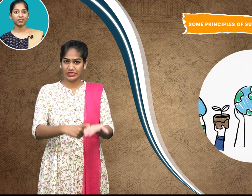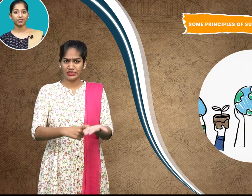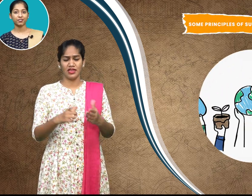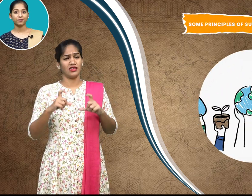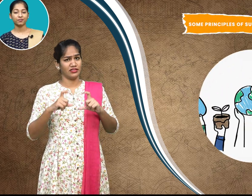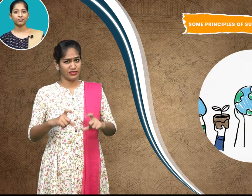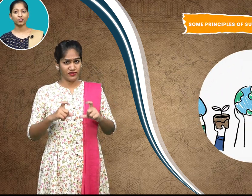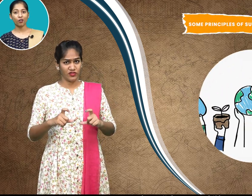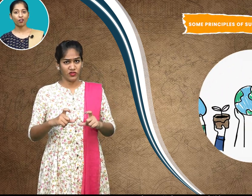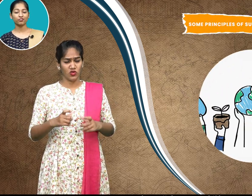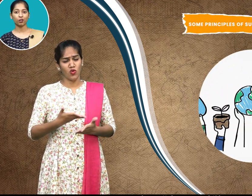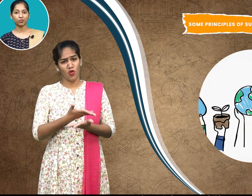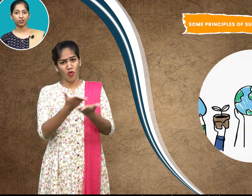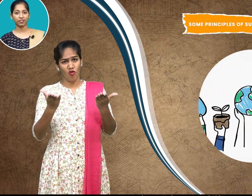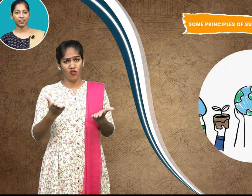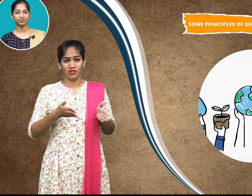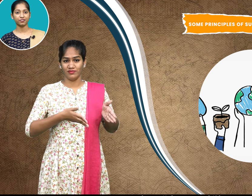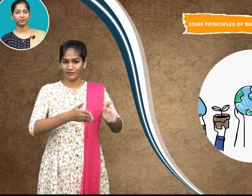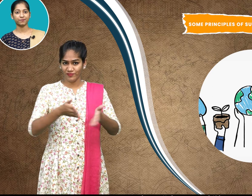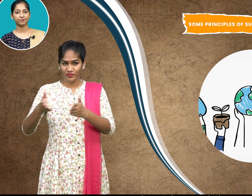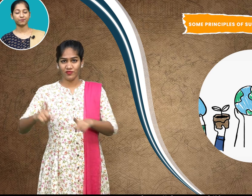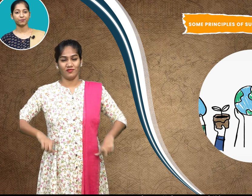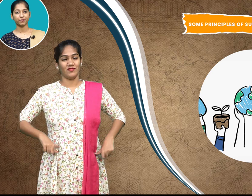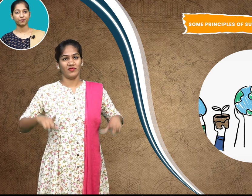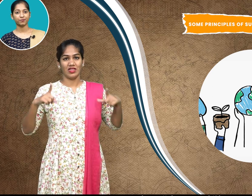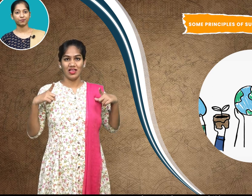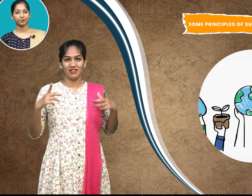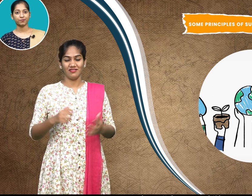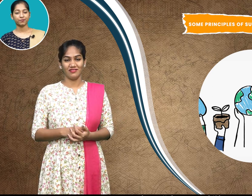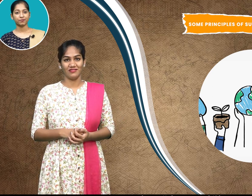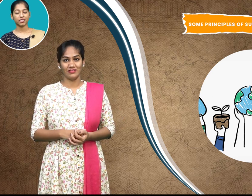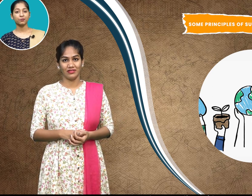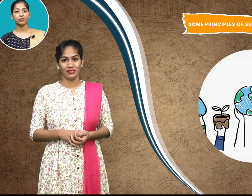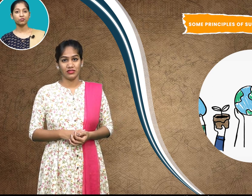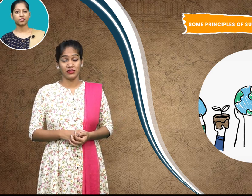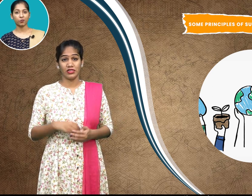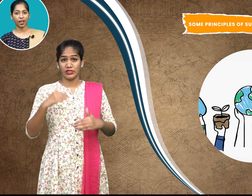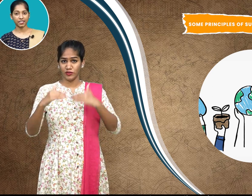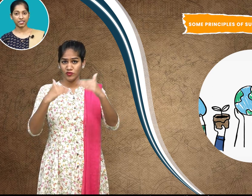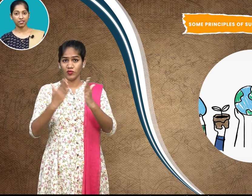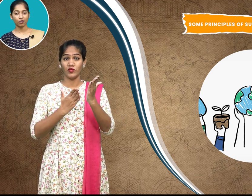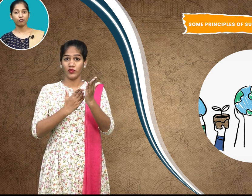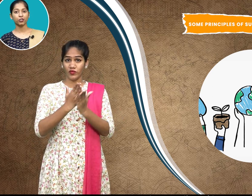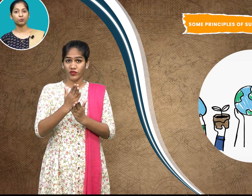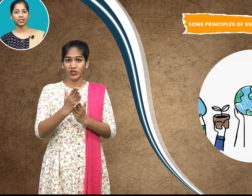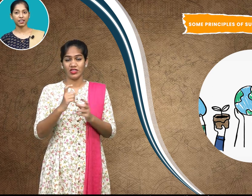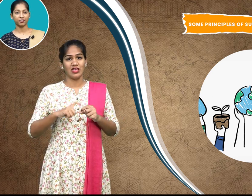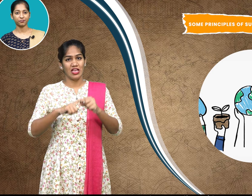for all forms of life improve the quality of human life